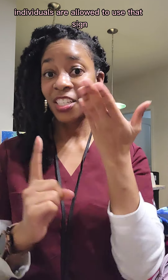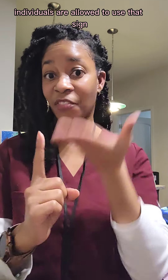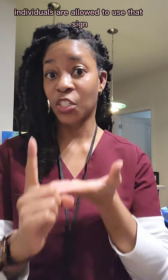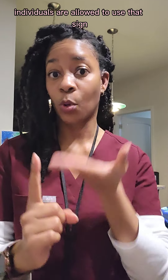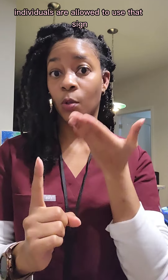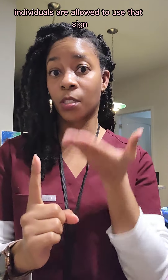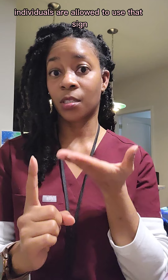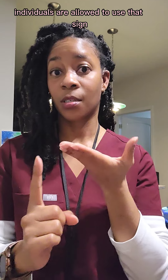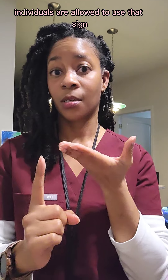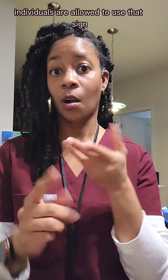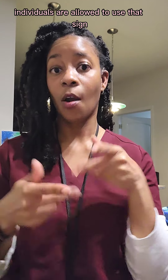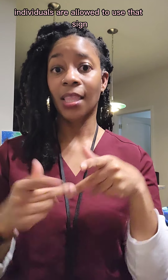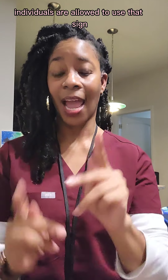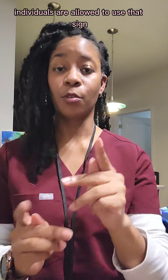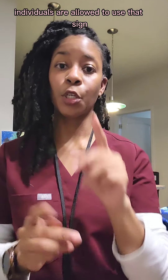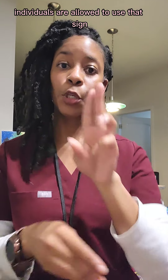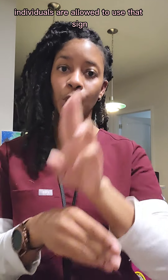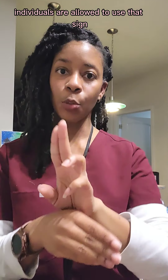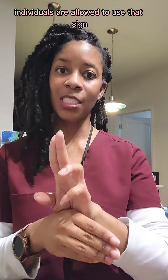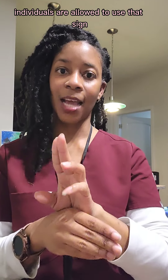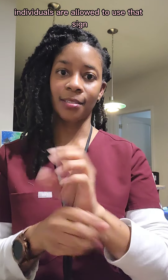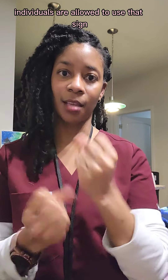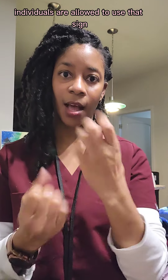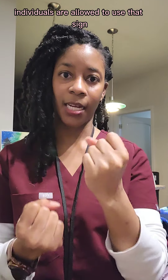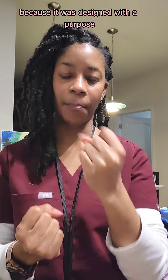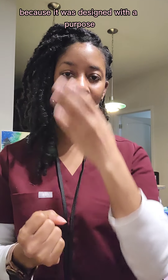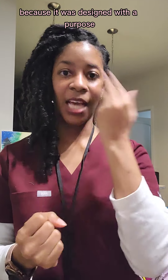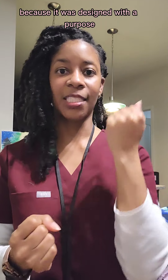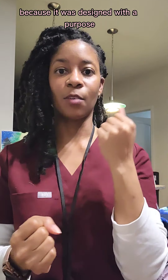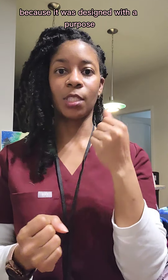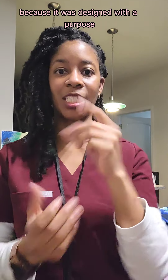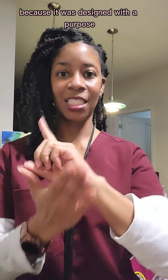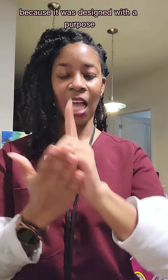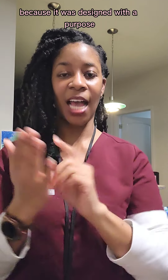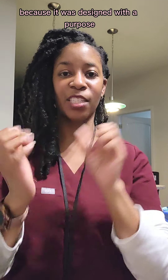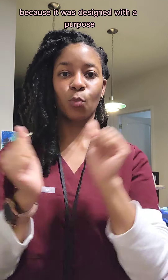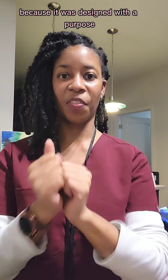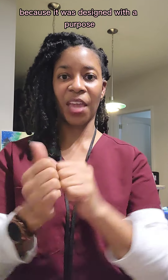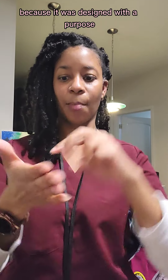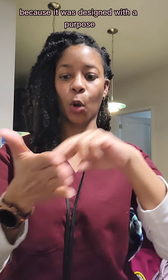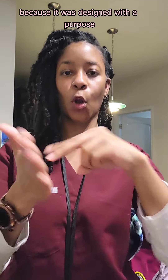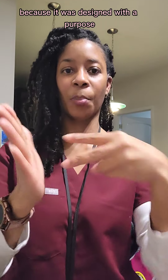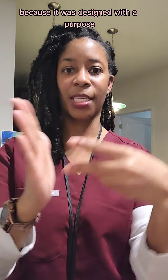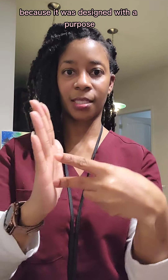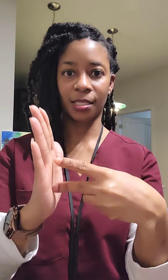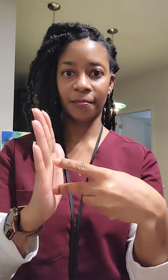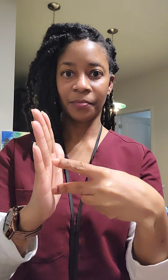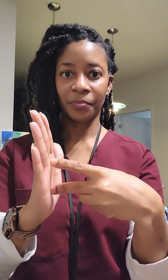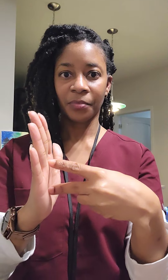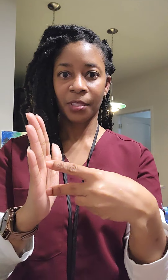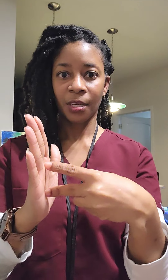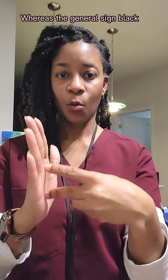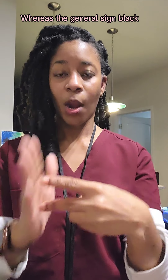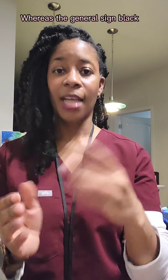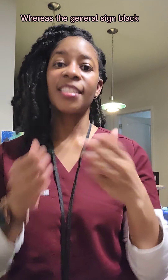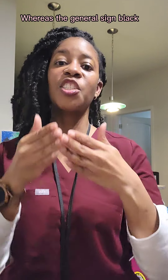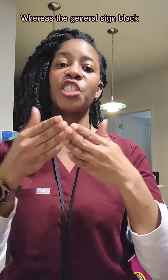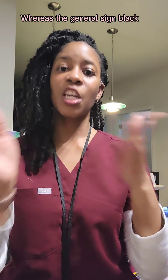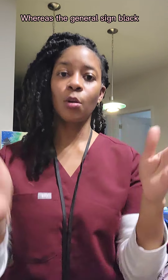individuals are allowed to use that sign because it was designed with a purpose. Whereas the general